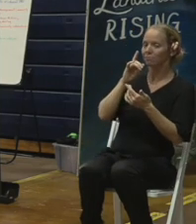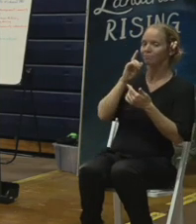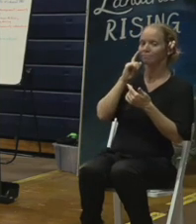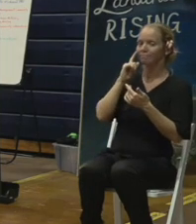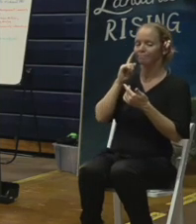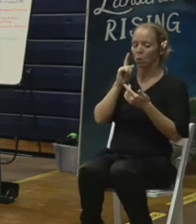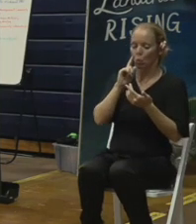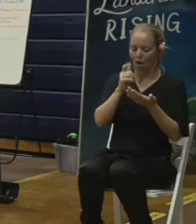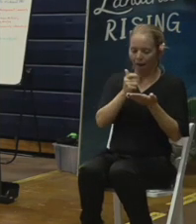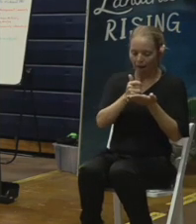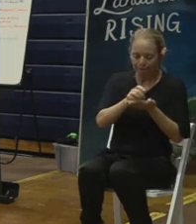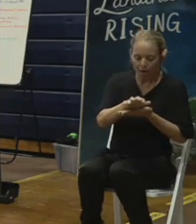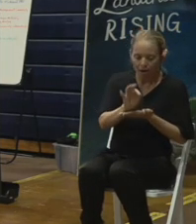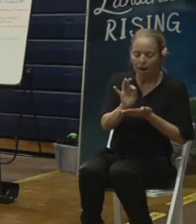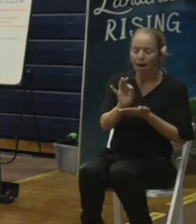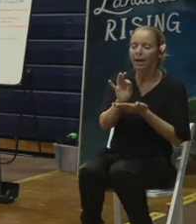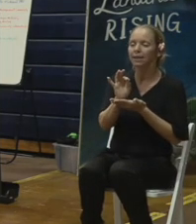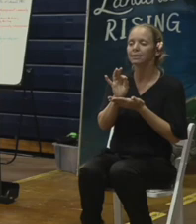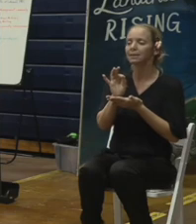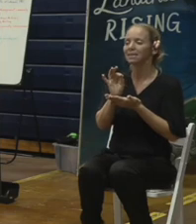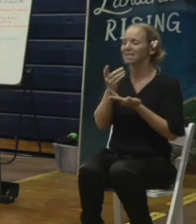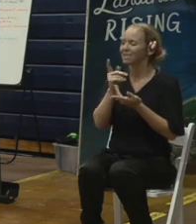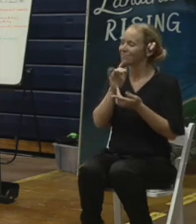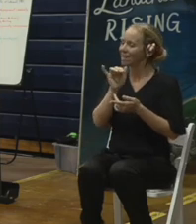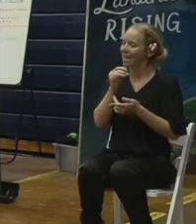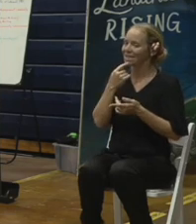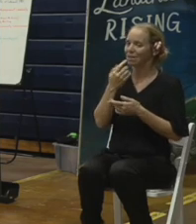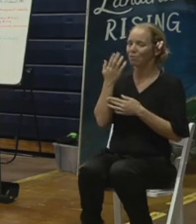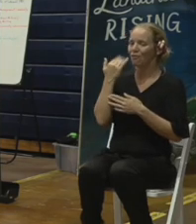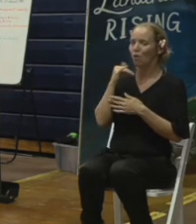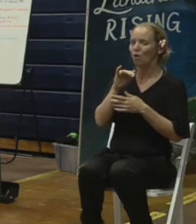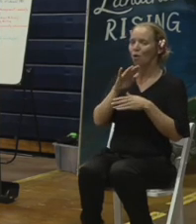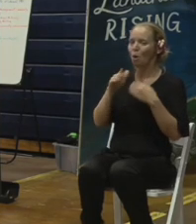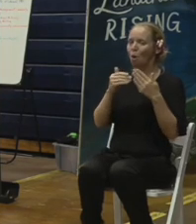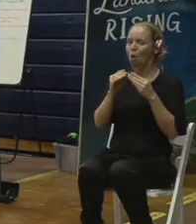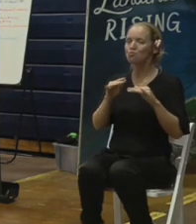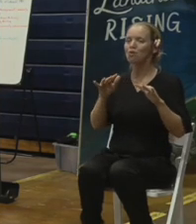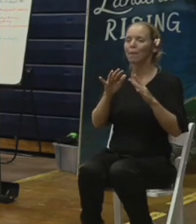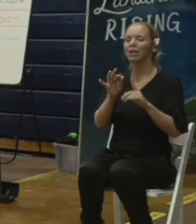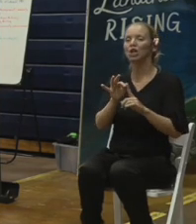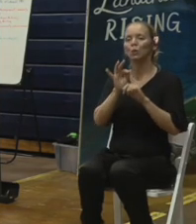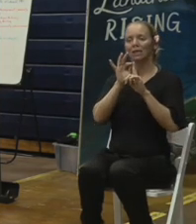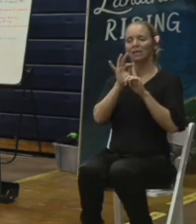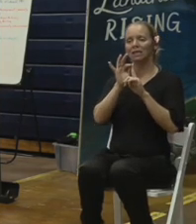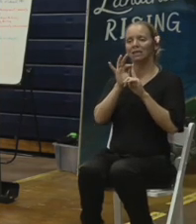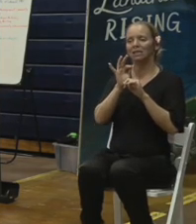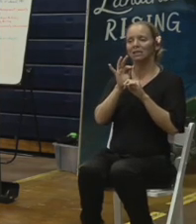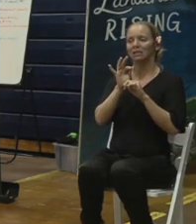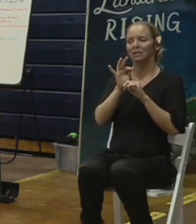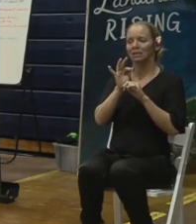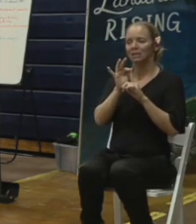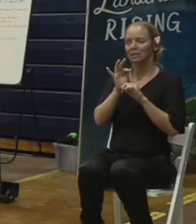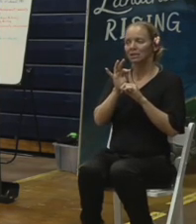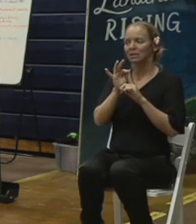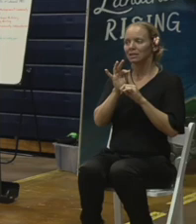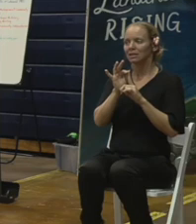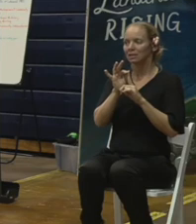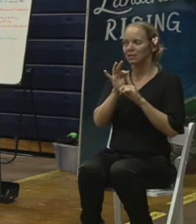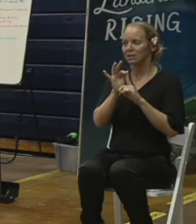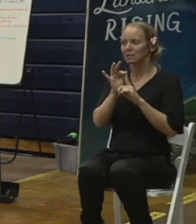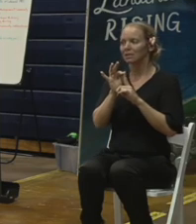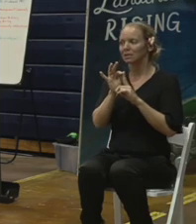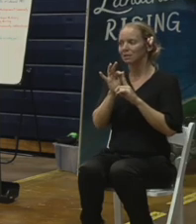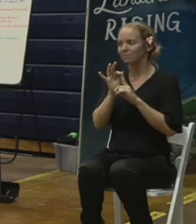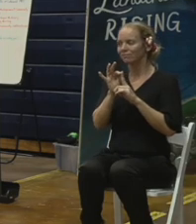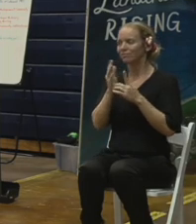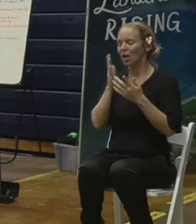Again, every property is different. Every property is unique. But what won't be different or unique is that we will do our best to